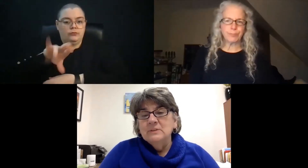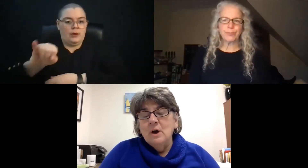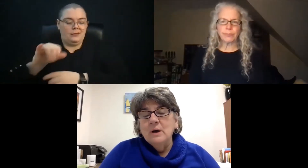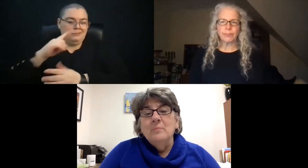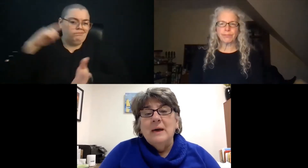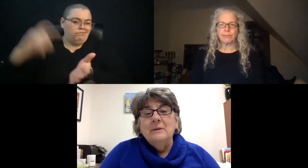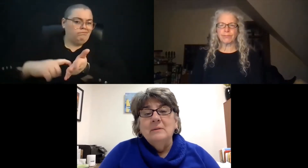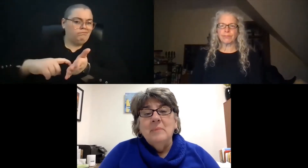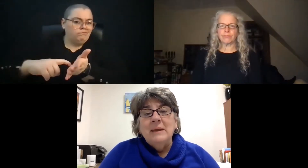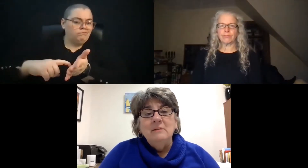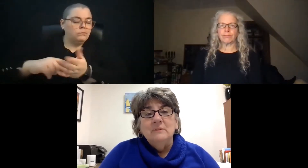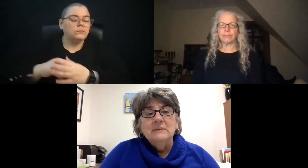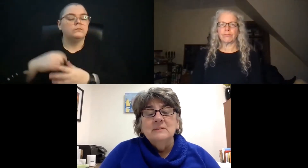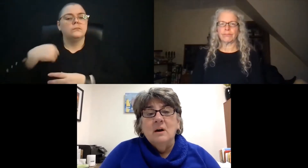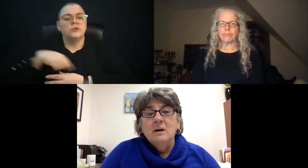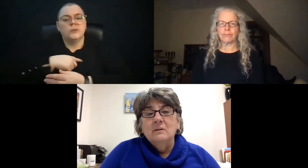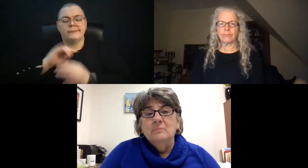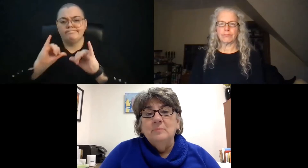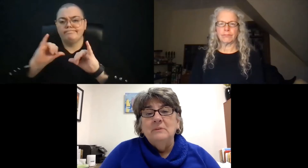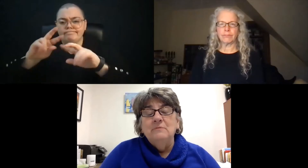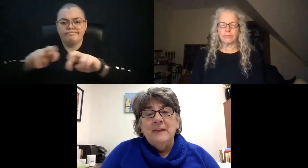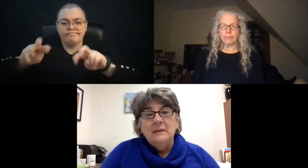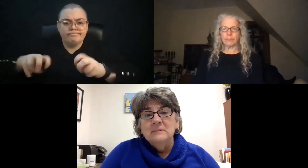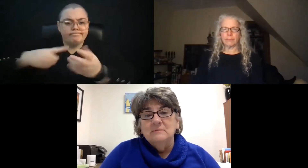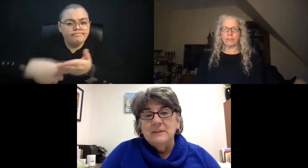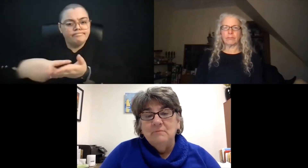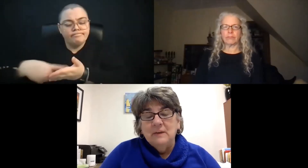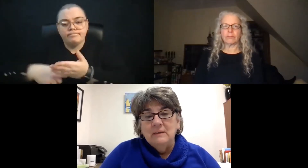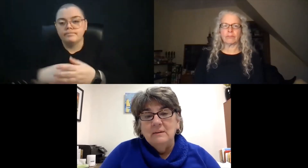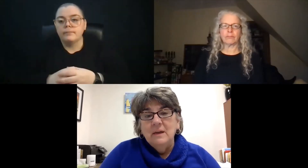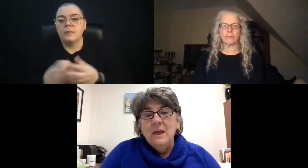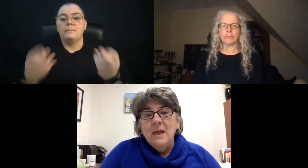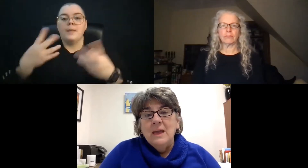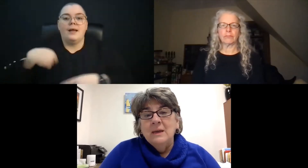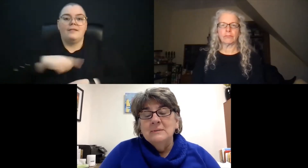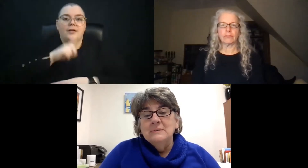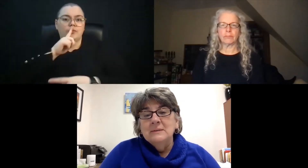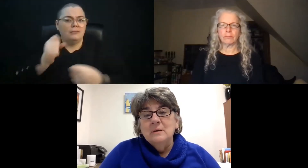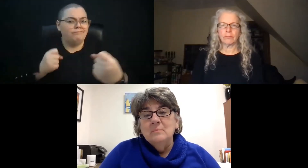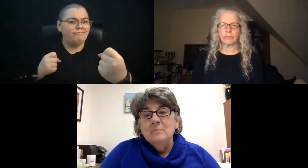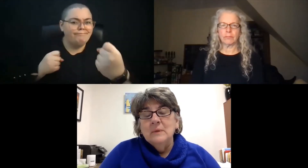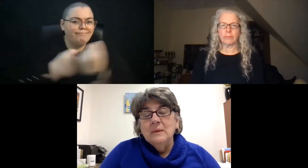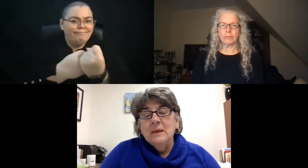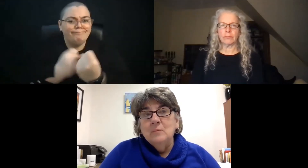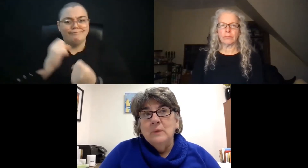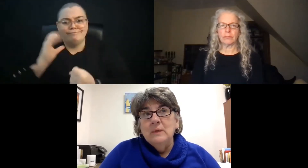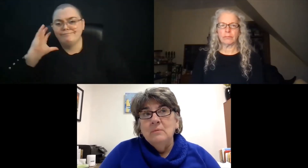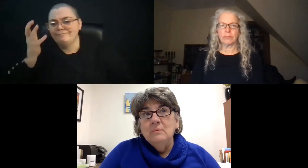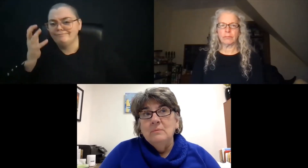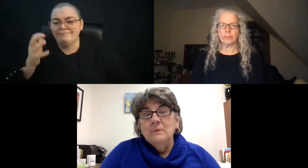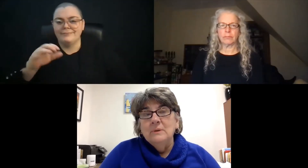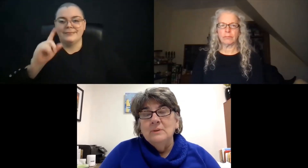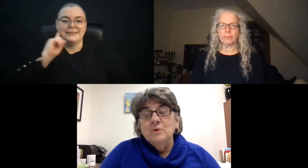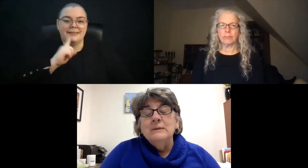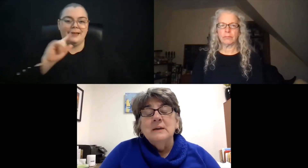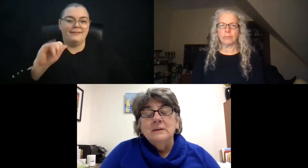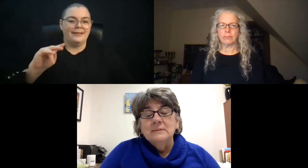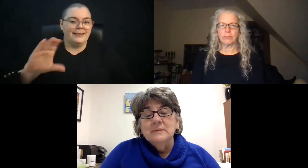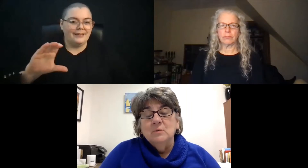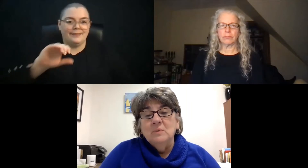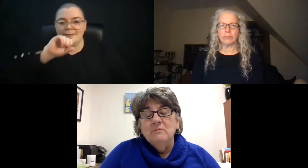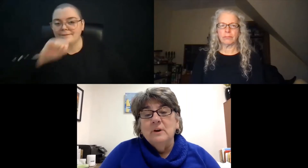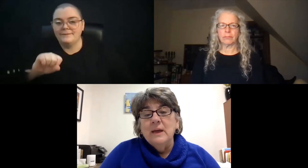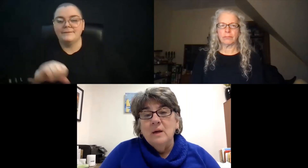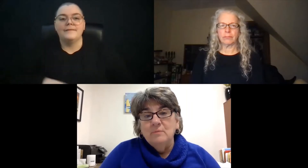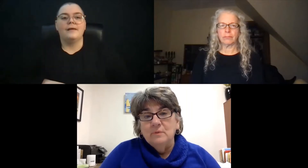began to talk about it, many of us are big fans of Deaf Inc. And, and we, it dawned on